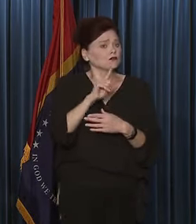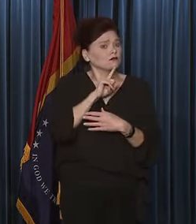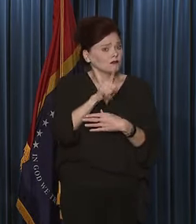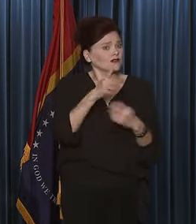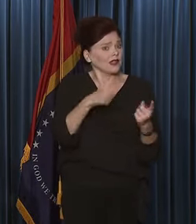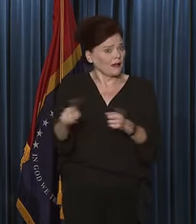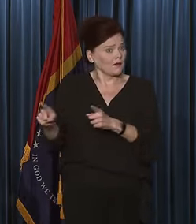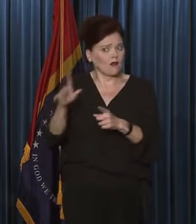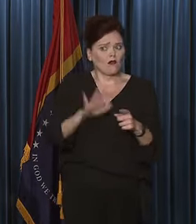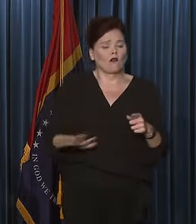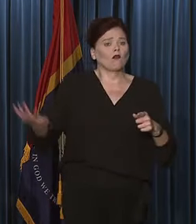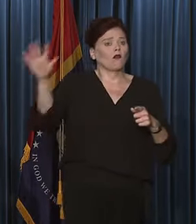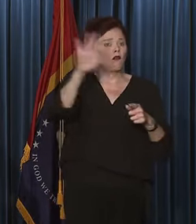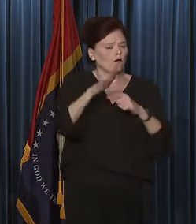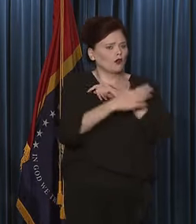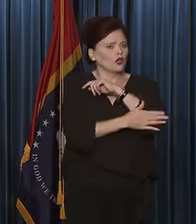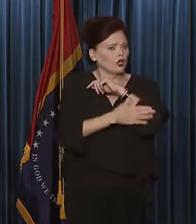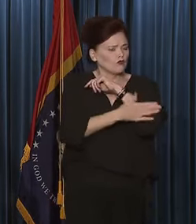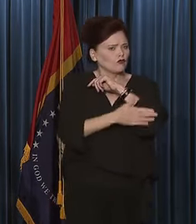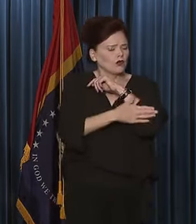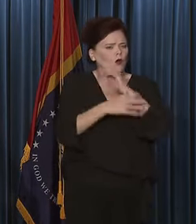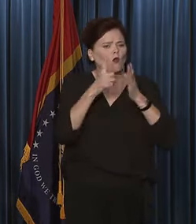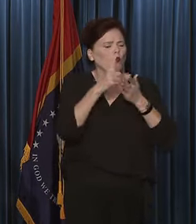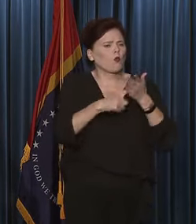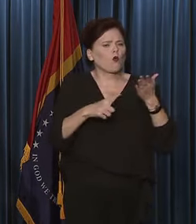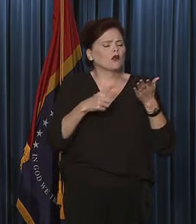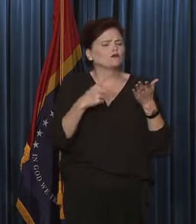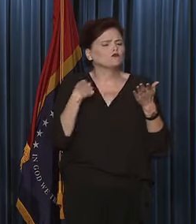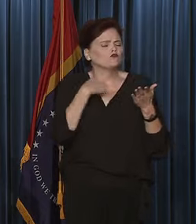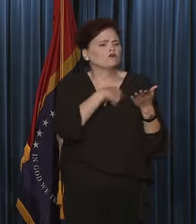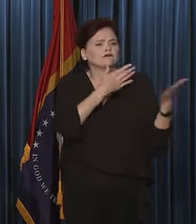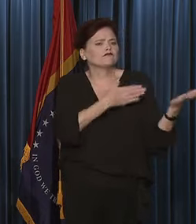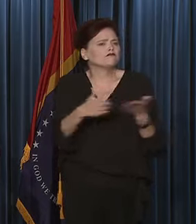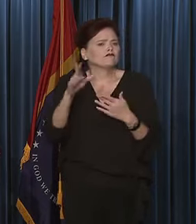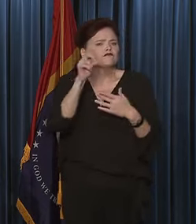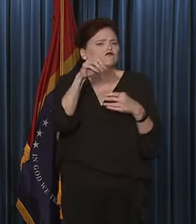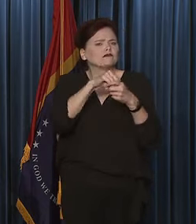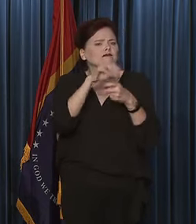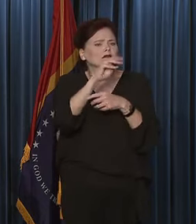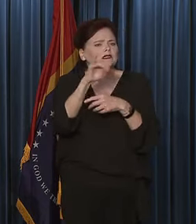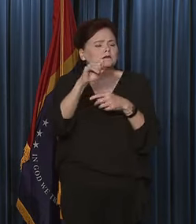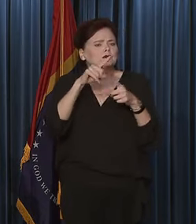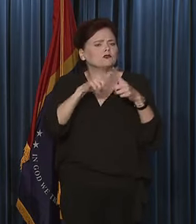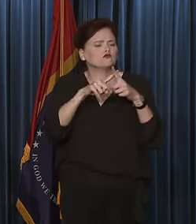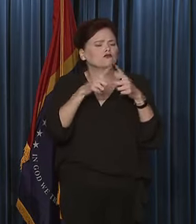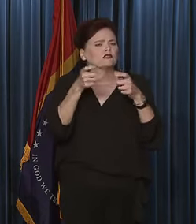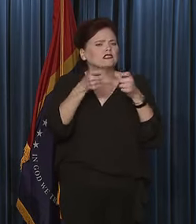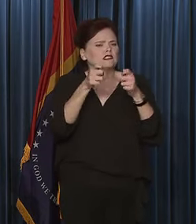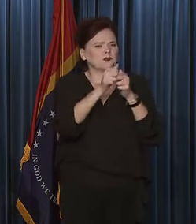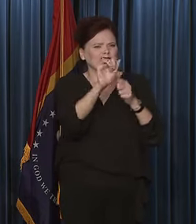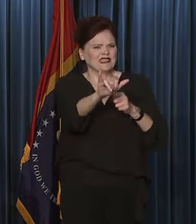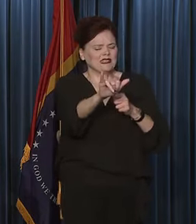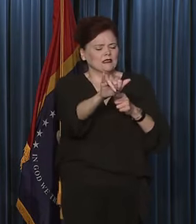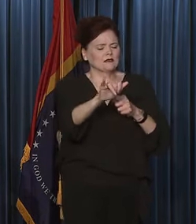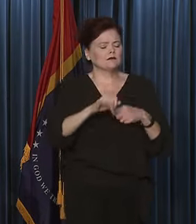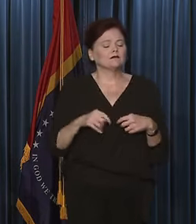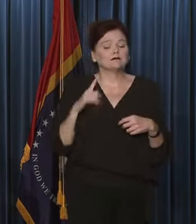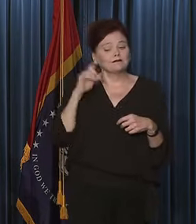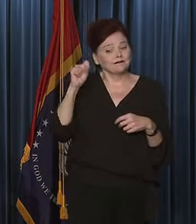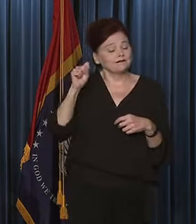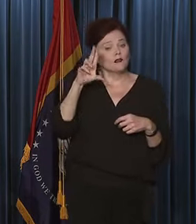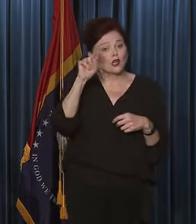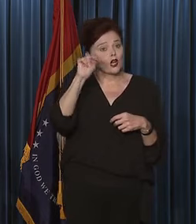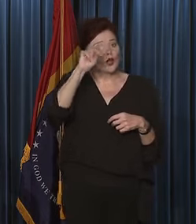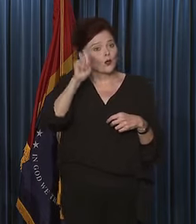happening across the country. What are the contingency plans in Mississippi to deal with that situation? Yeah, there's no question that